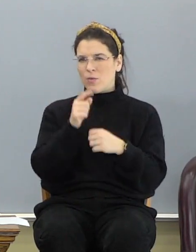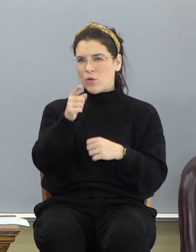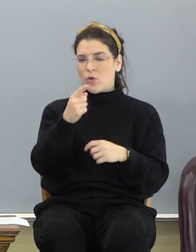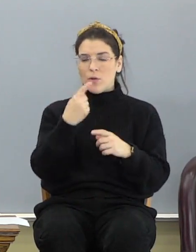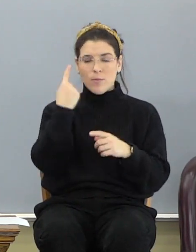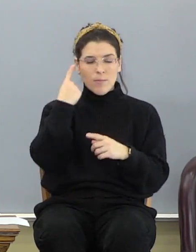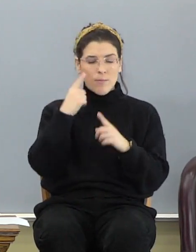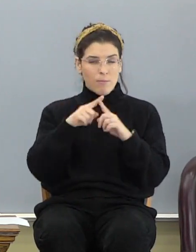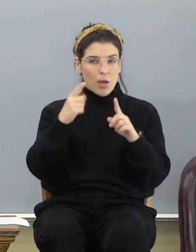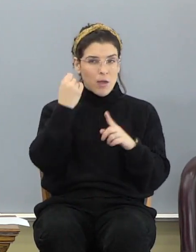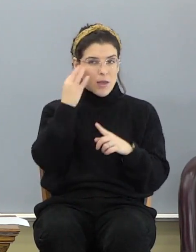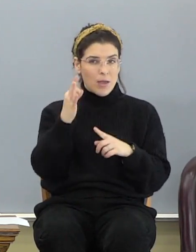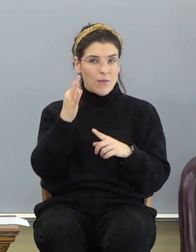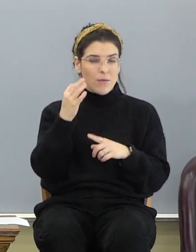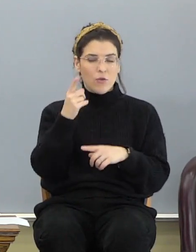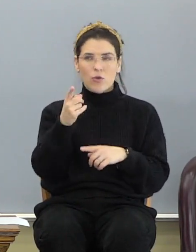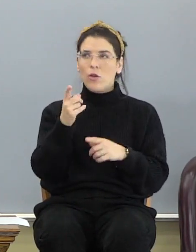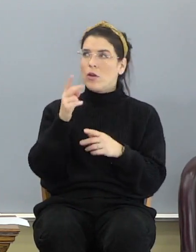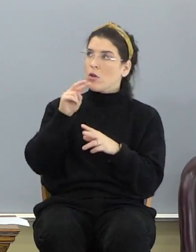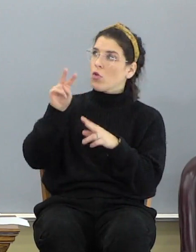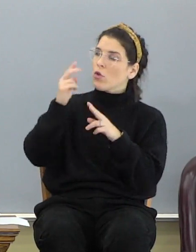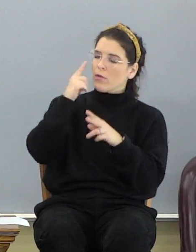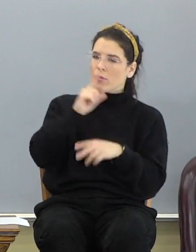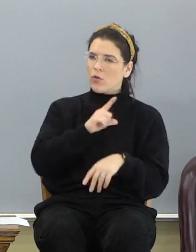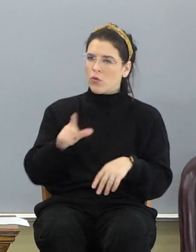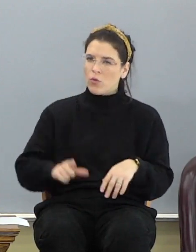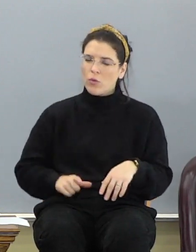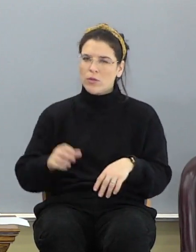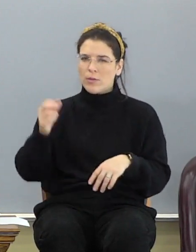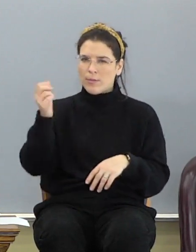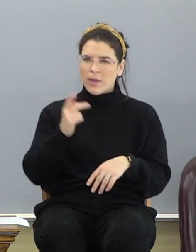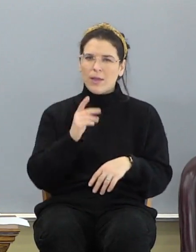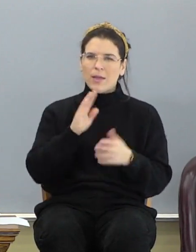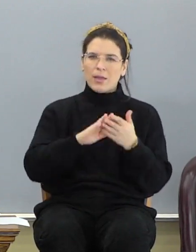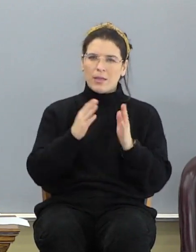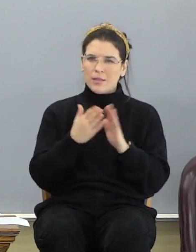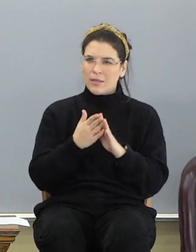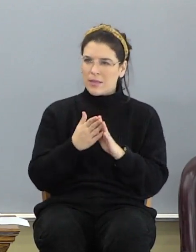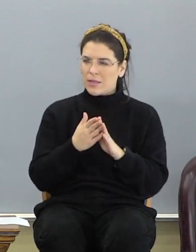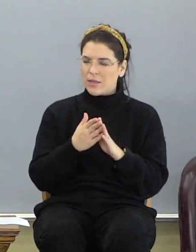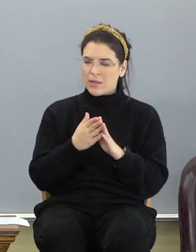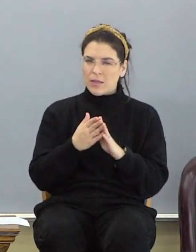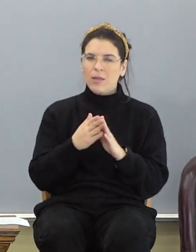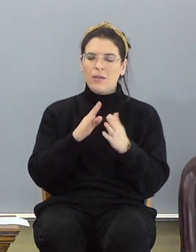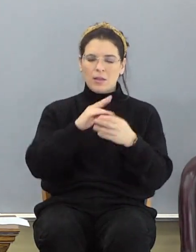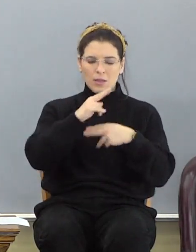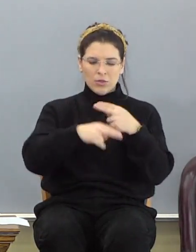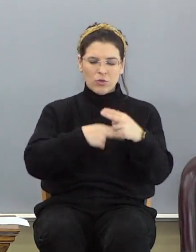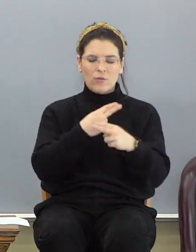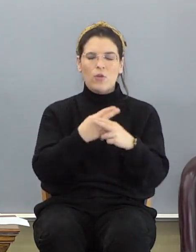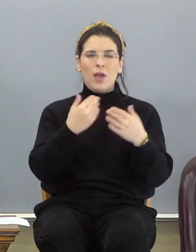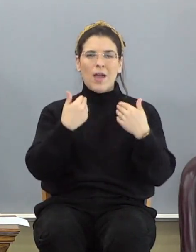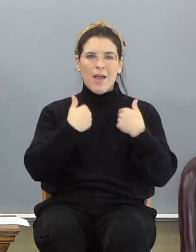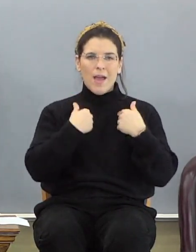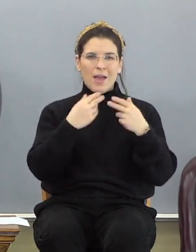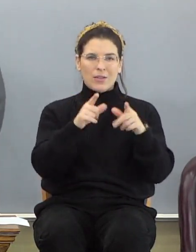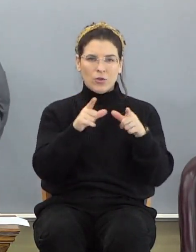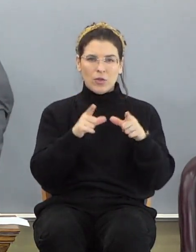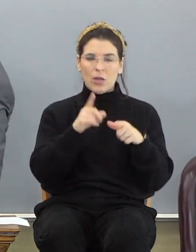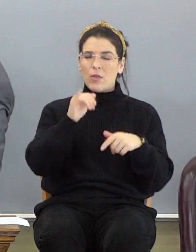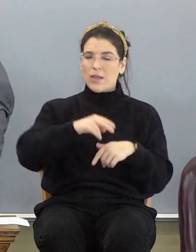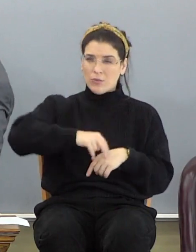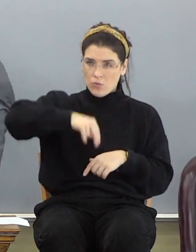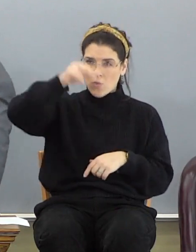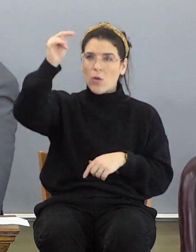going to look for the Lord's coming, His city is a, this universe has an orientation and that's north.